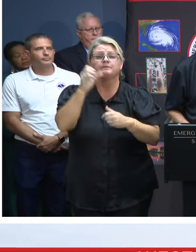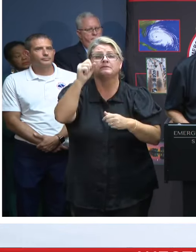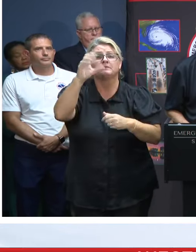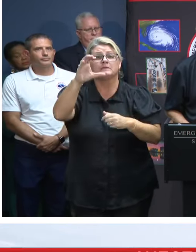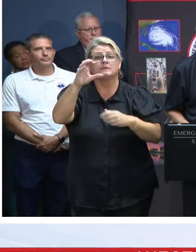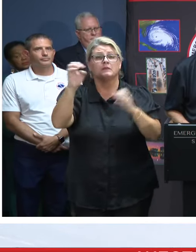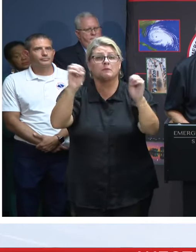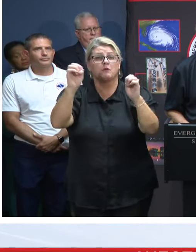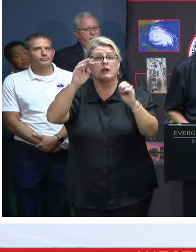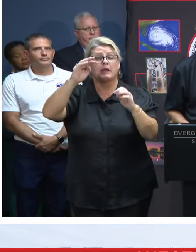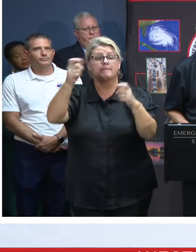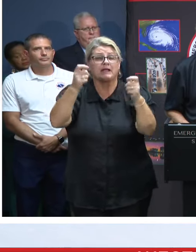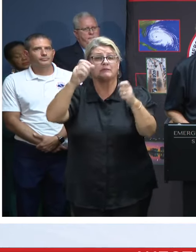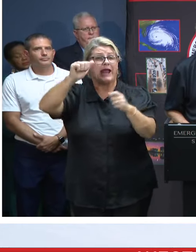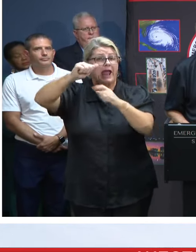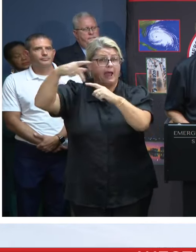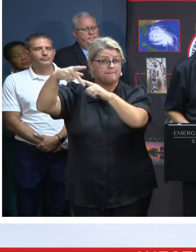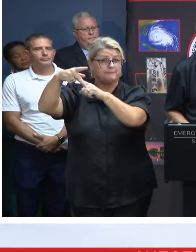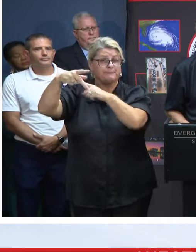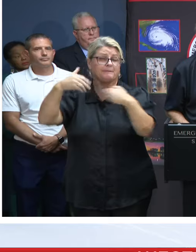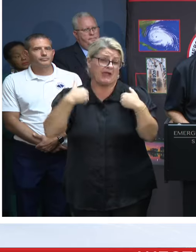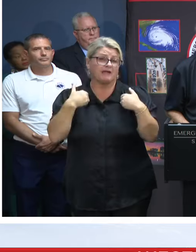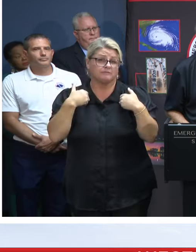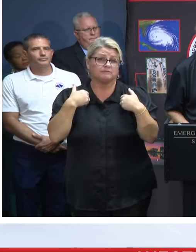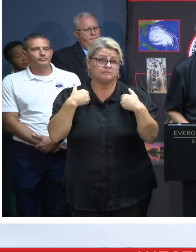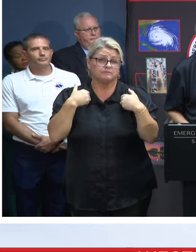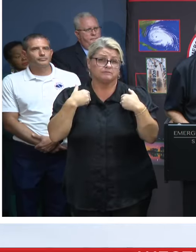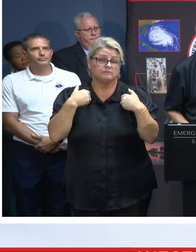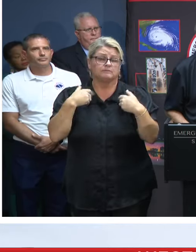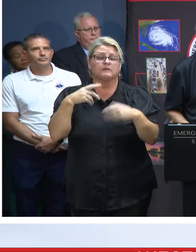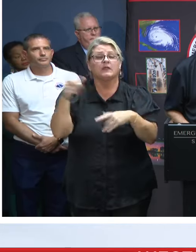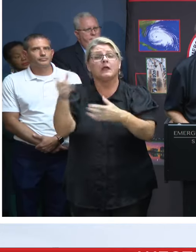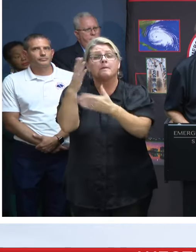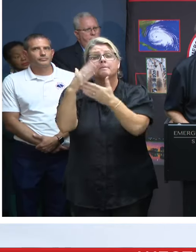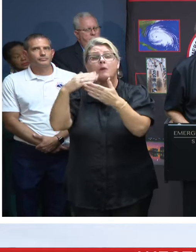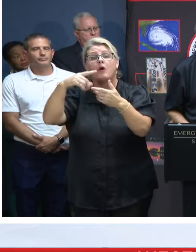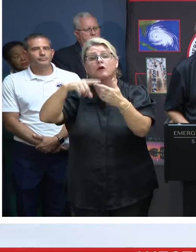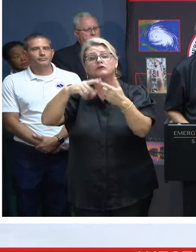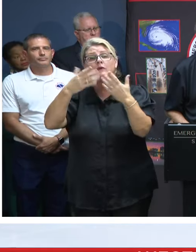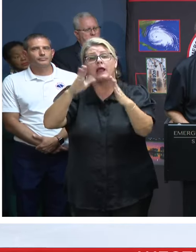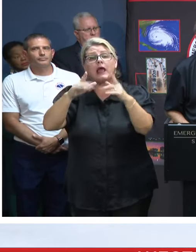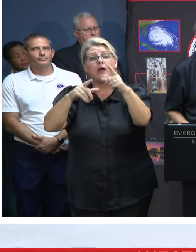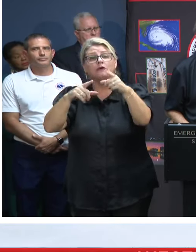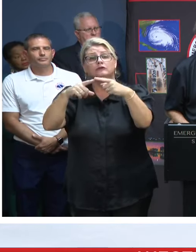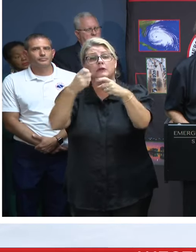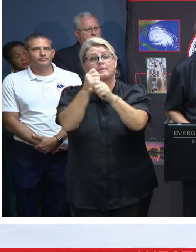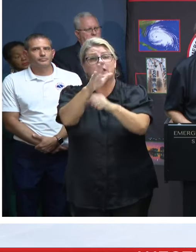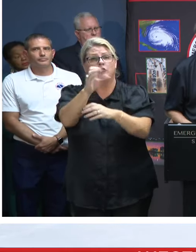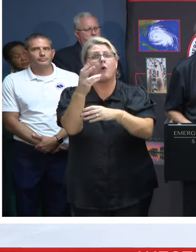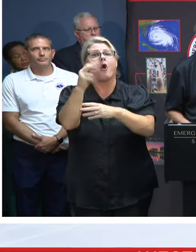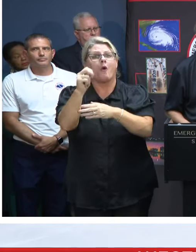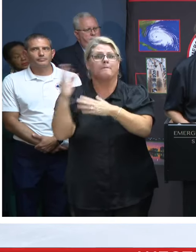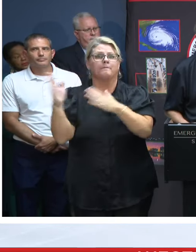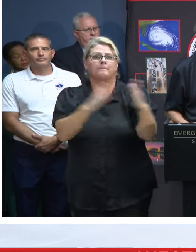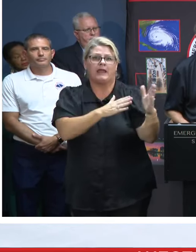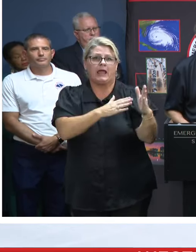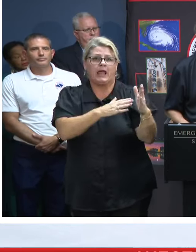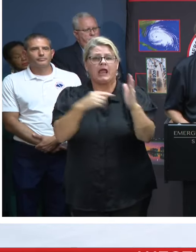Emergency Manager app is also a great tool, which includes a component to allow citizens to create their own personal plan.